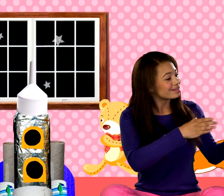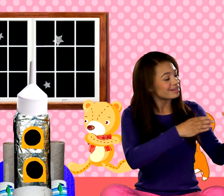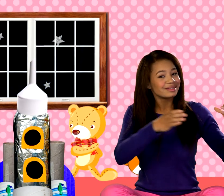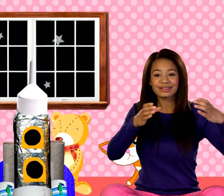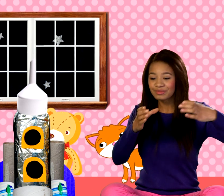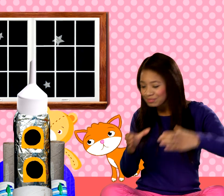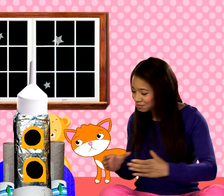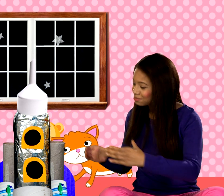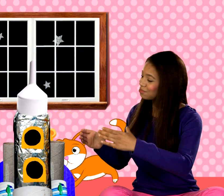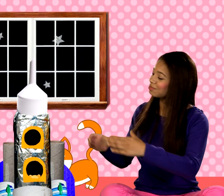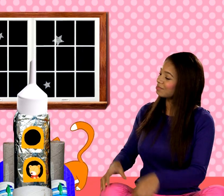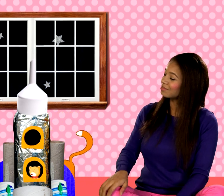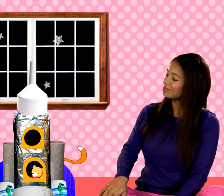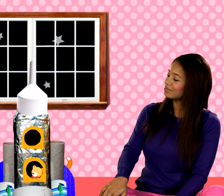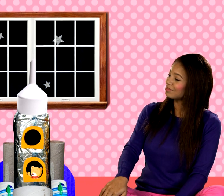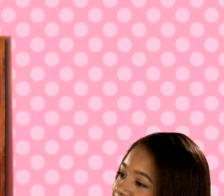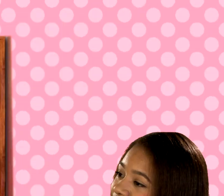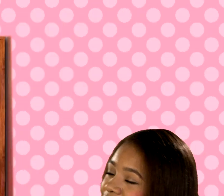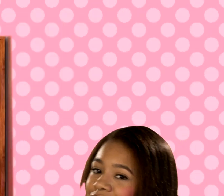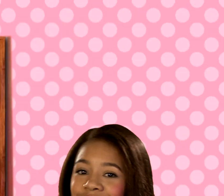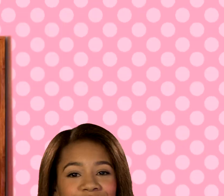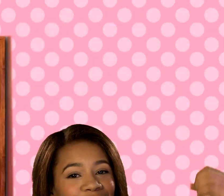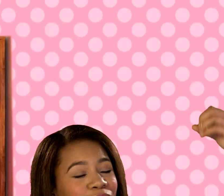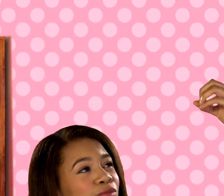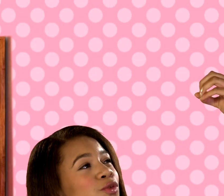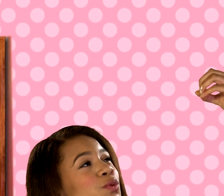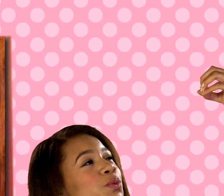I'm taking my friends on a trip To the sun